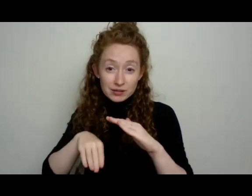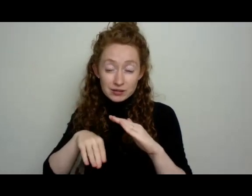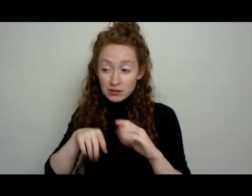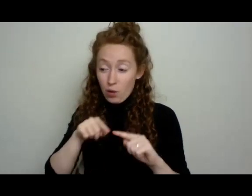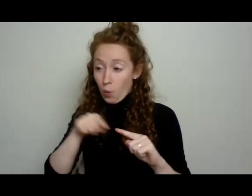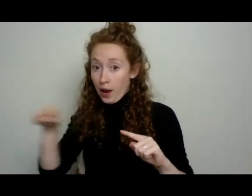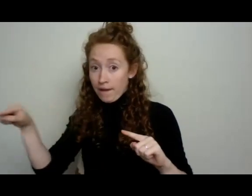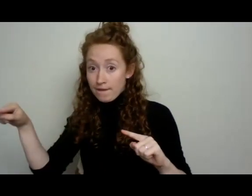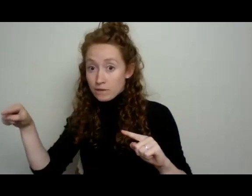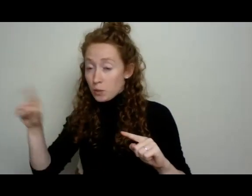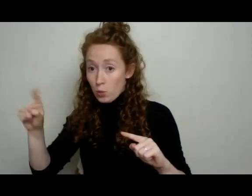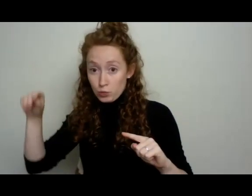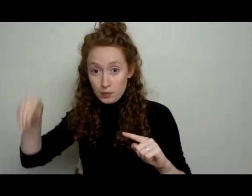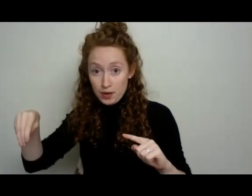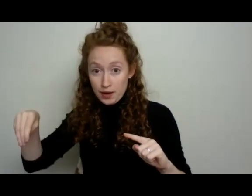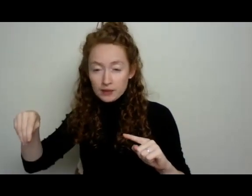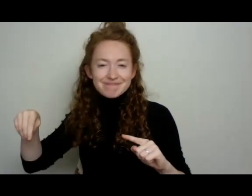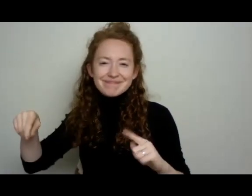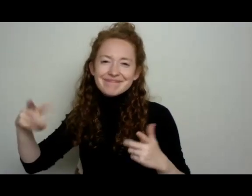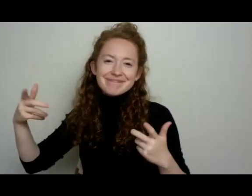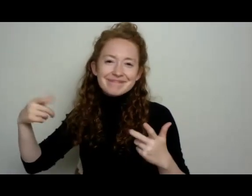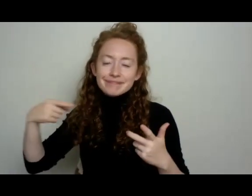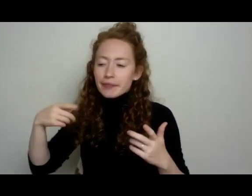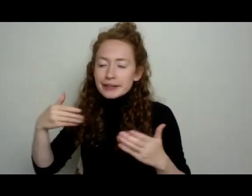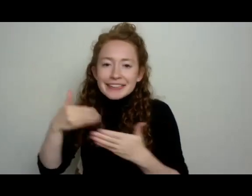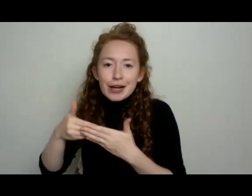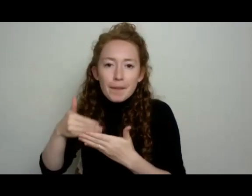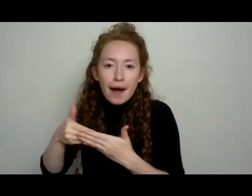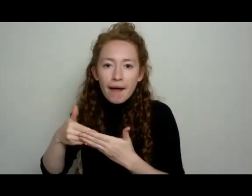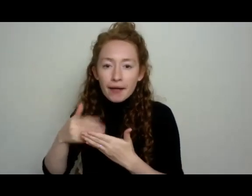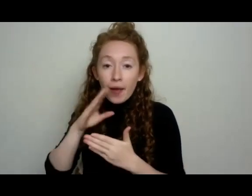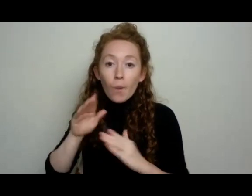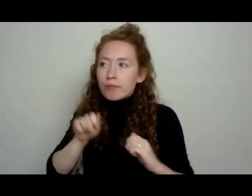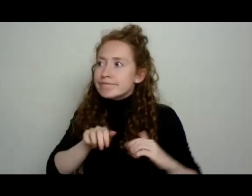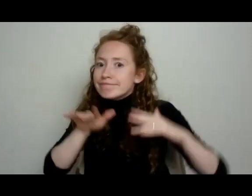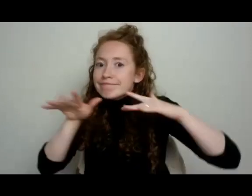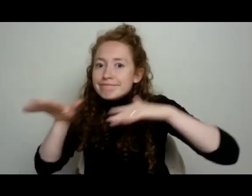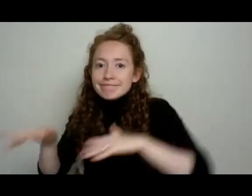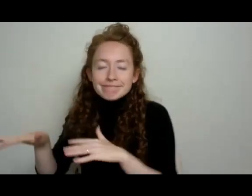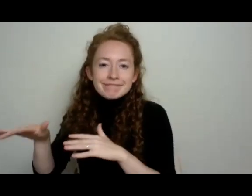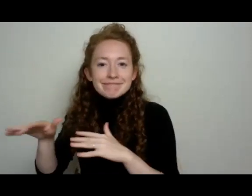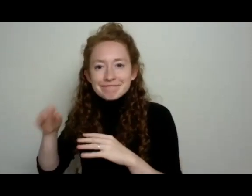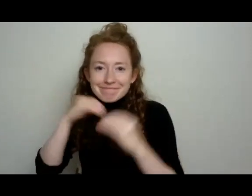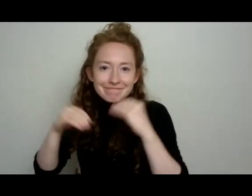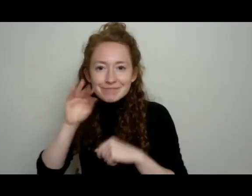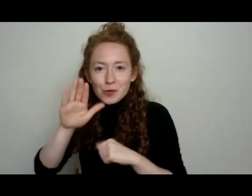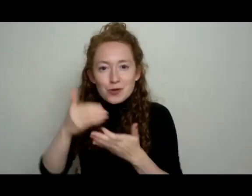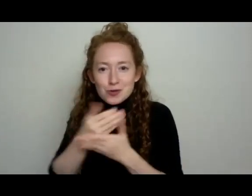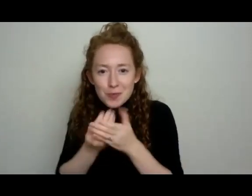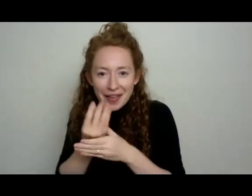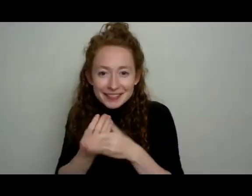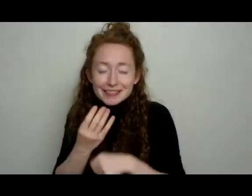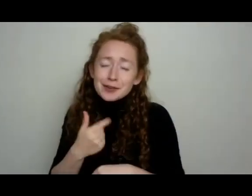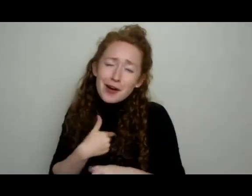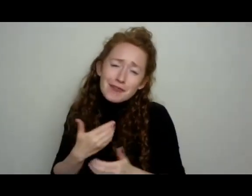asking for trouble. That's just proximity to what they want more than anything else in the world. And so in that case, you can throw